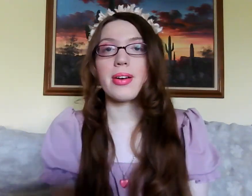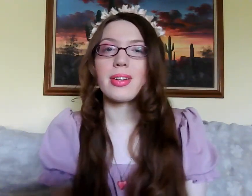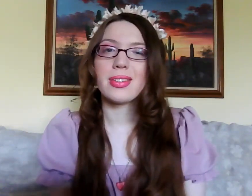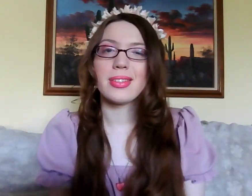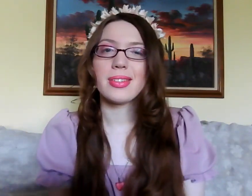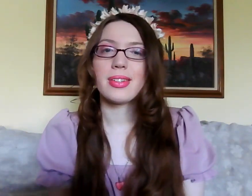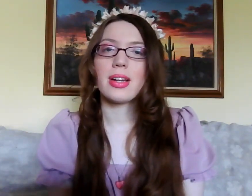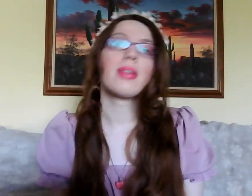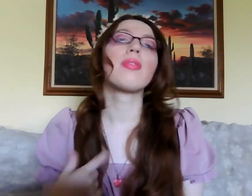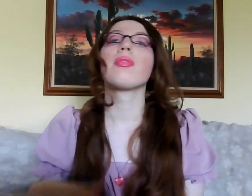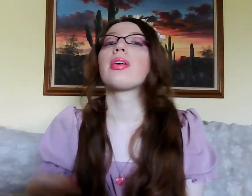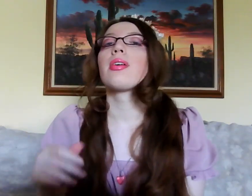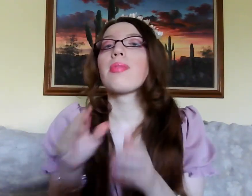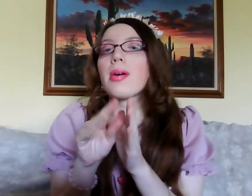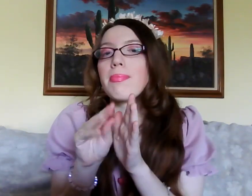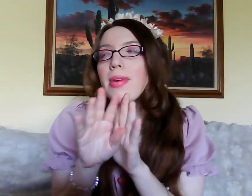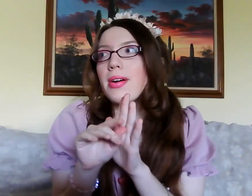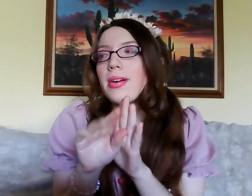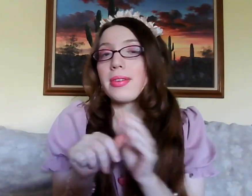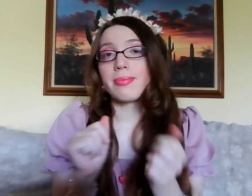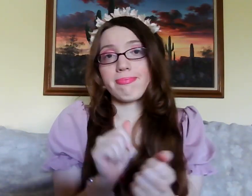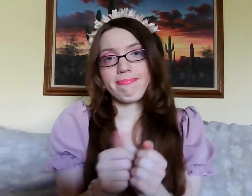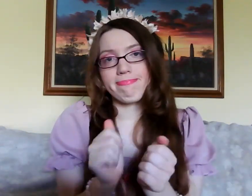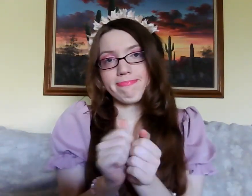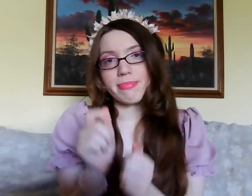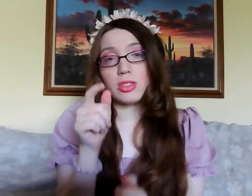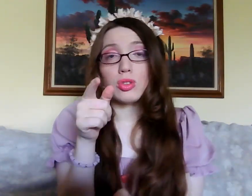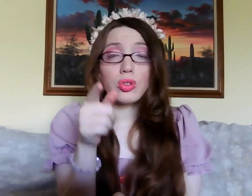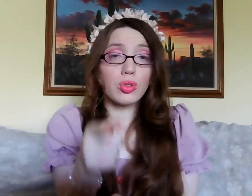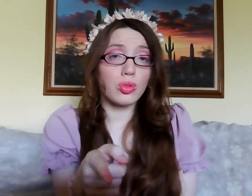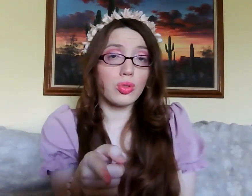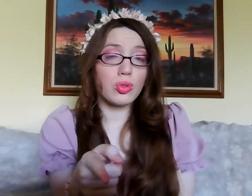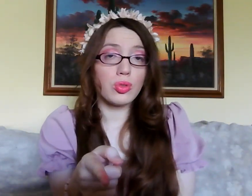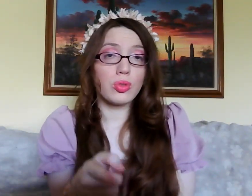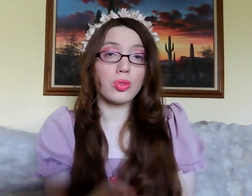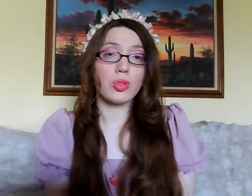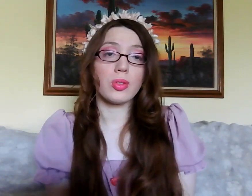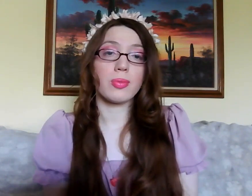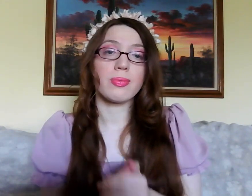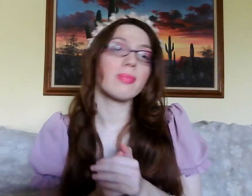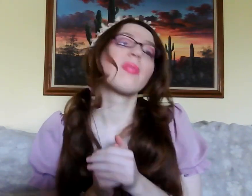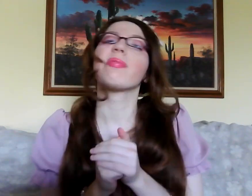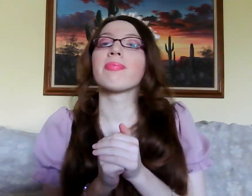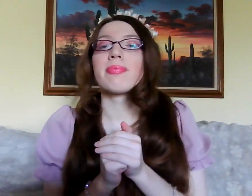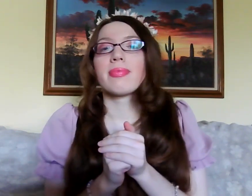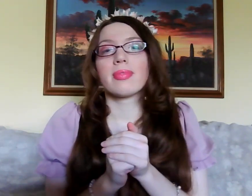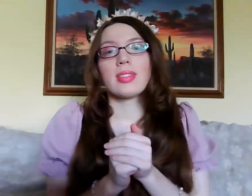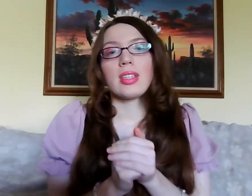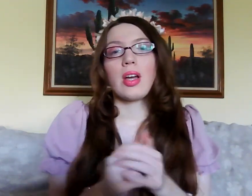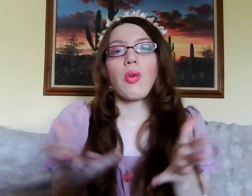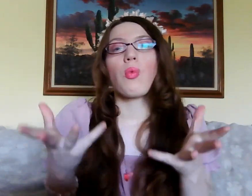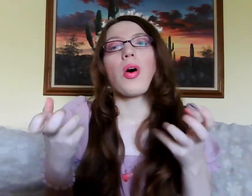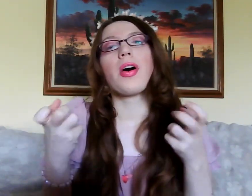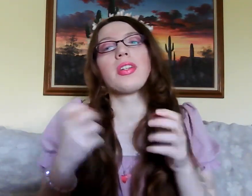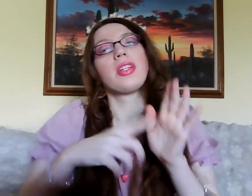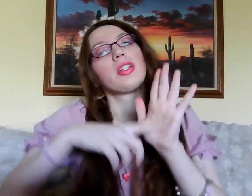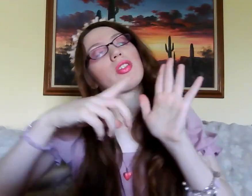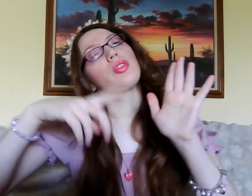and we murmured our how-do-you-do's. I wanted to